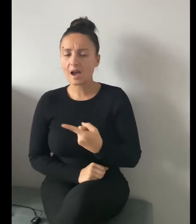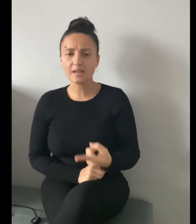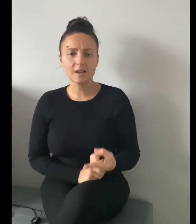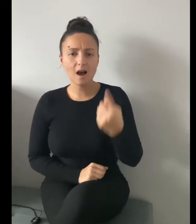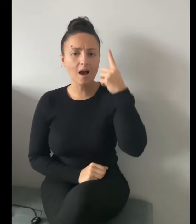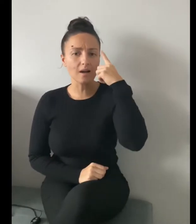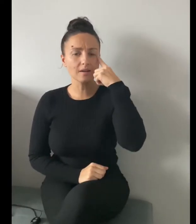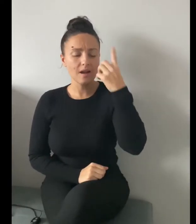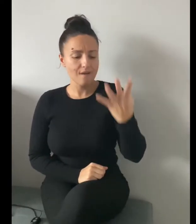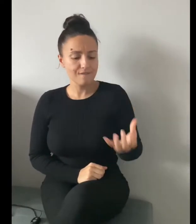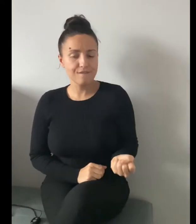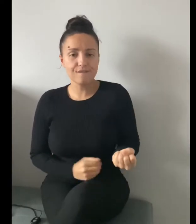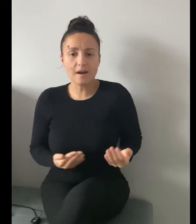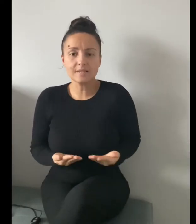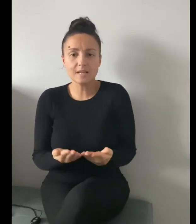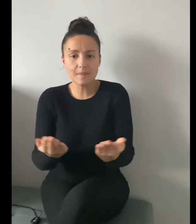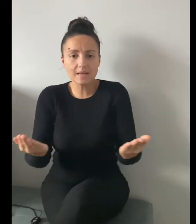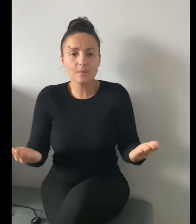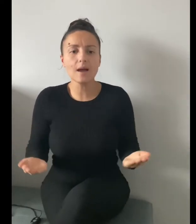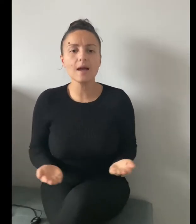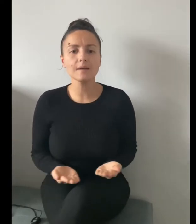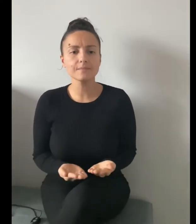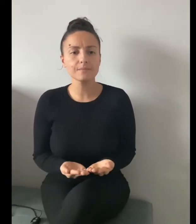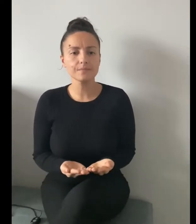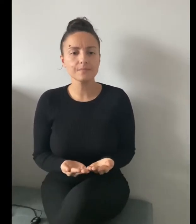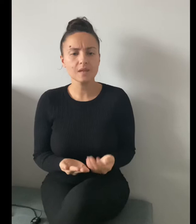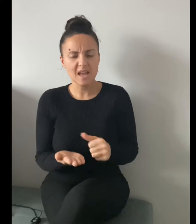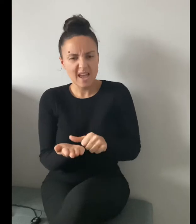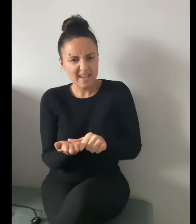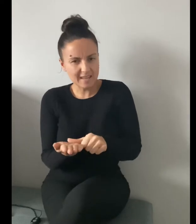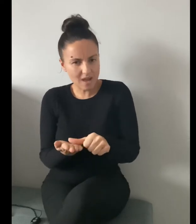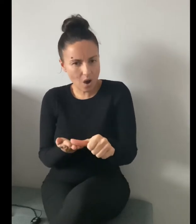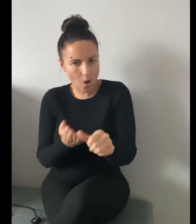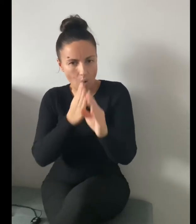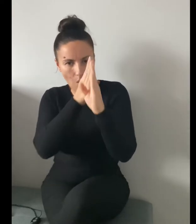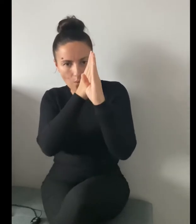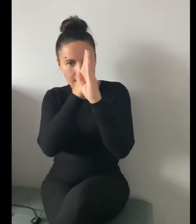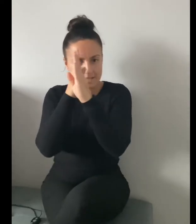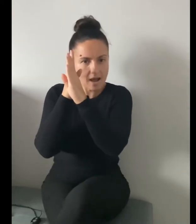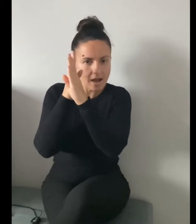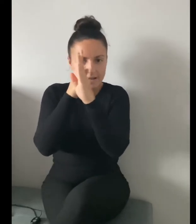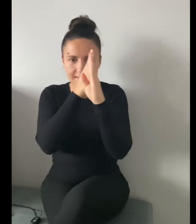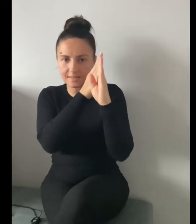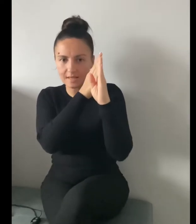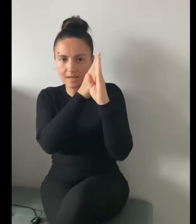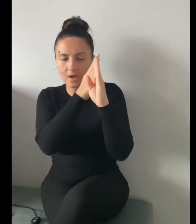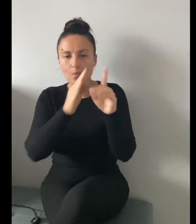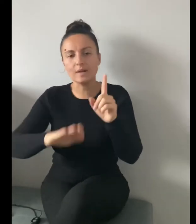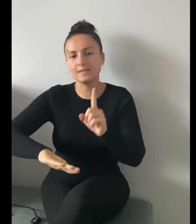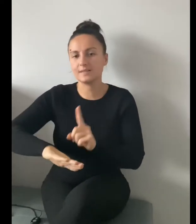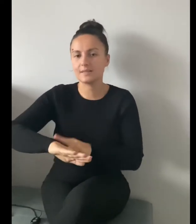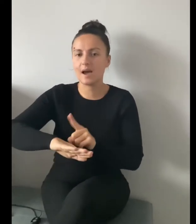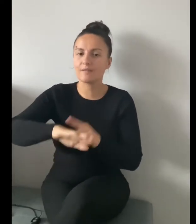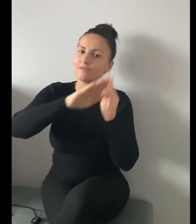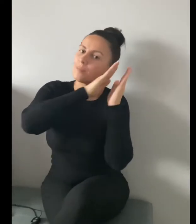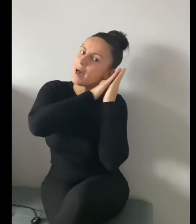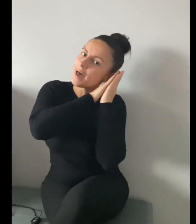can't find him anywhere. He always hides when it's time for bed.